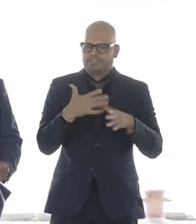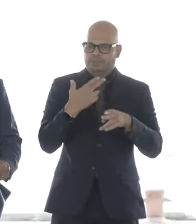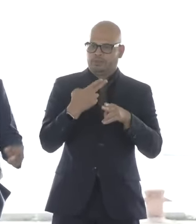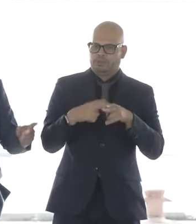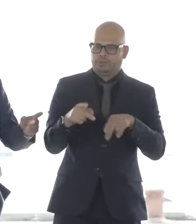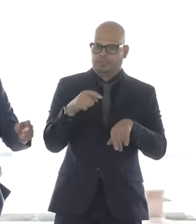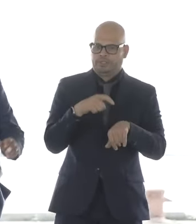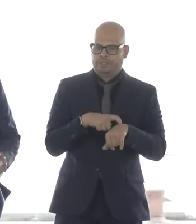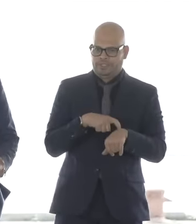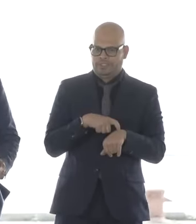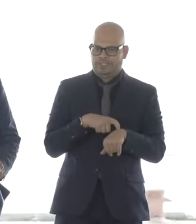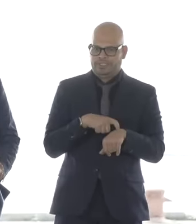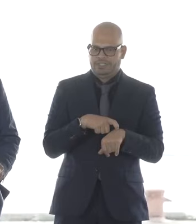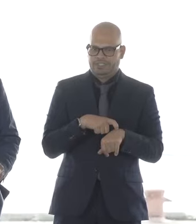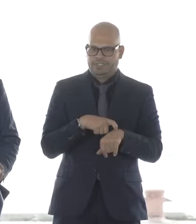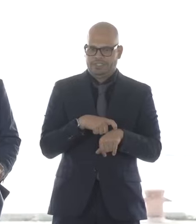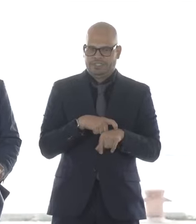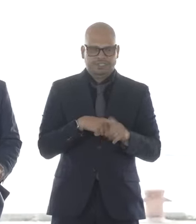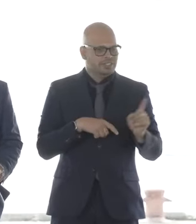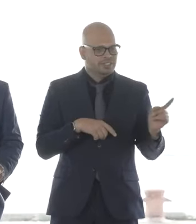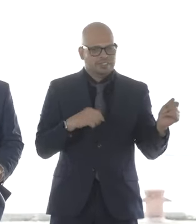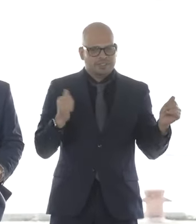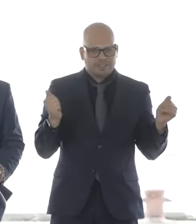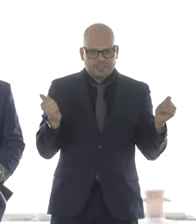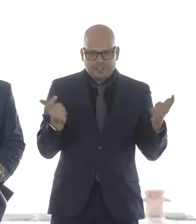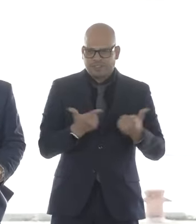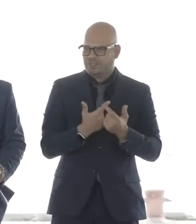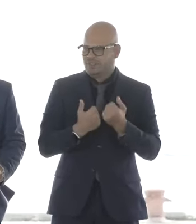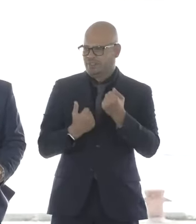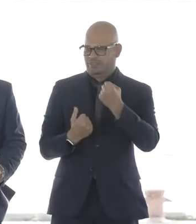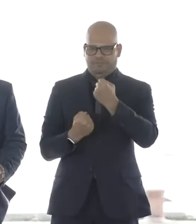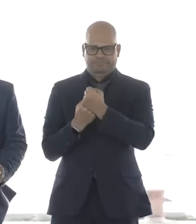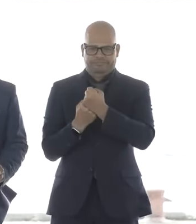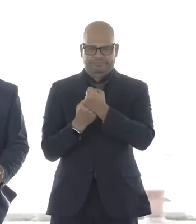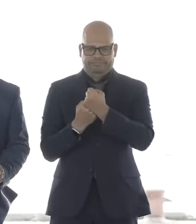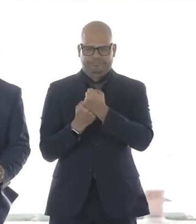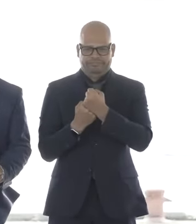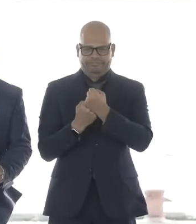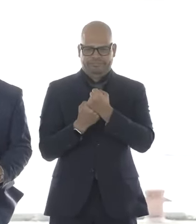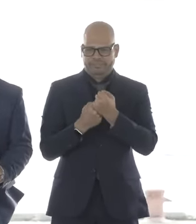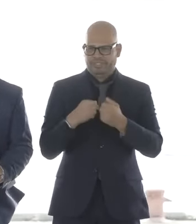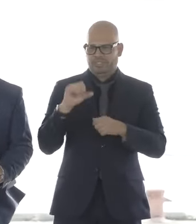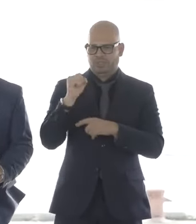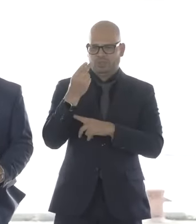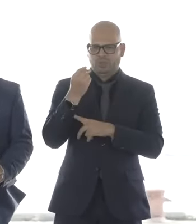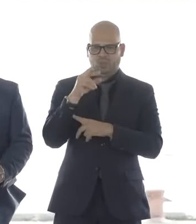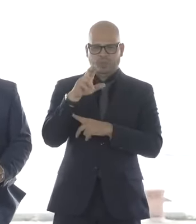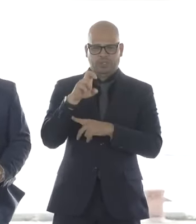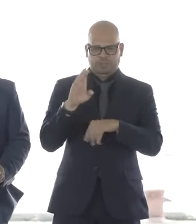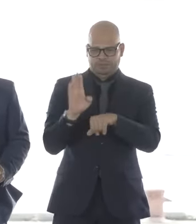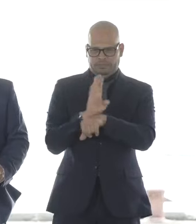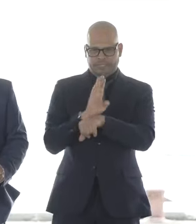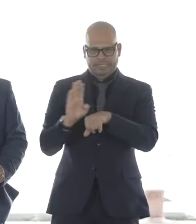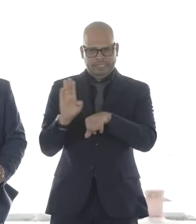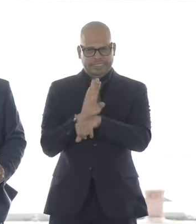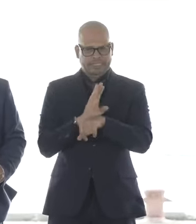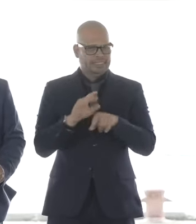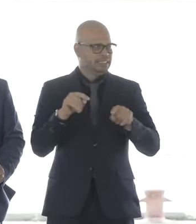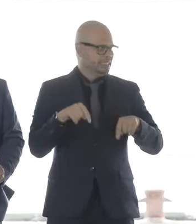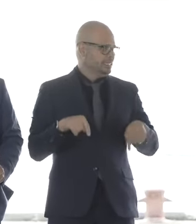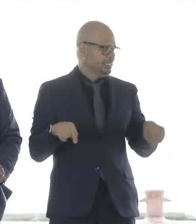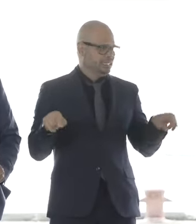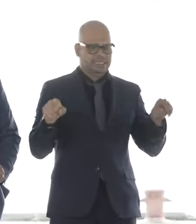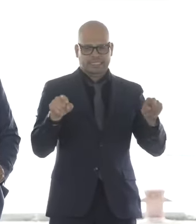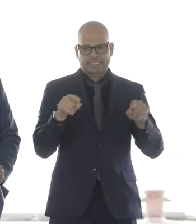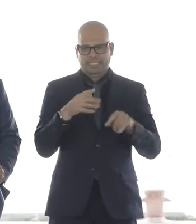support of all of the affiliates of the North Shore Building Trades, plus a partnership with a community-responsible